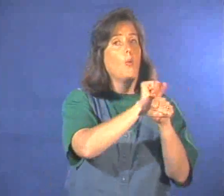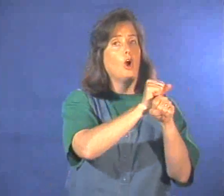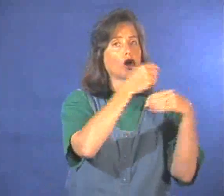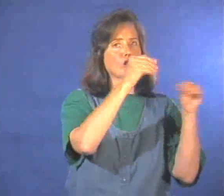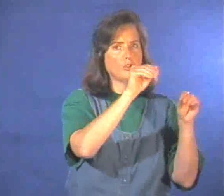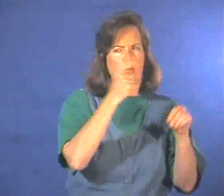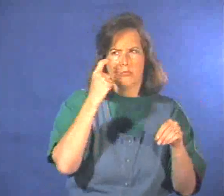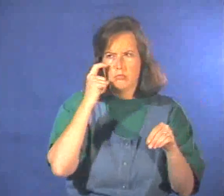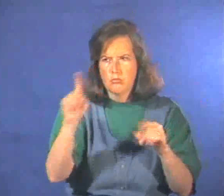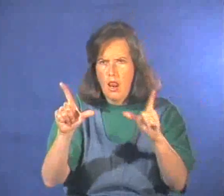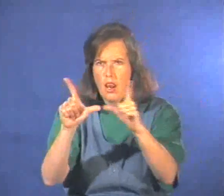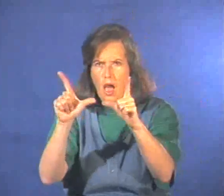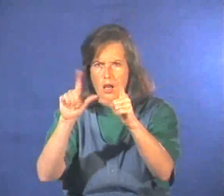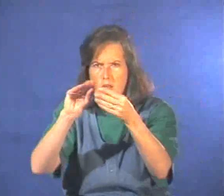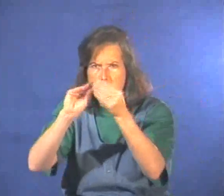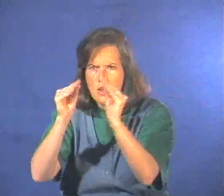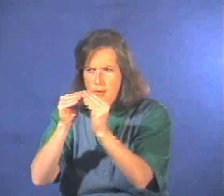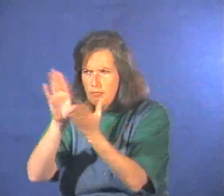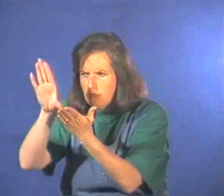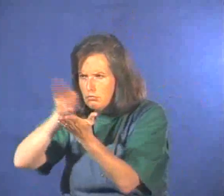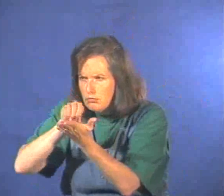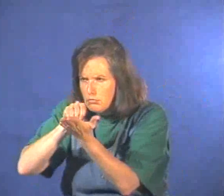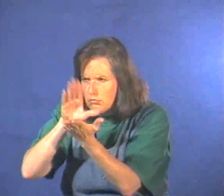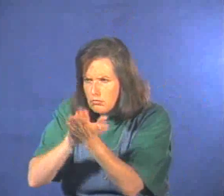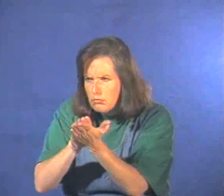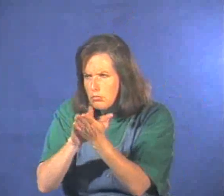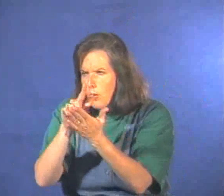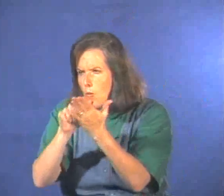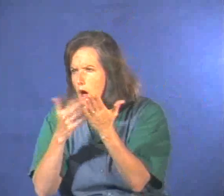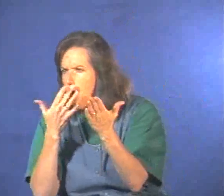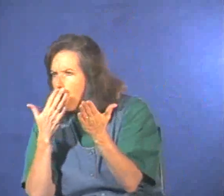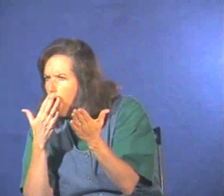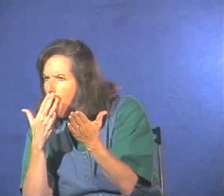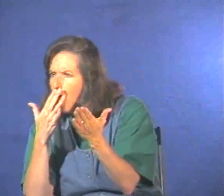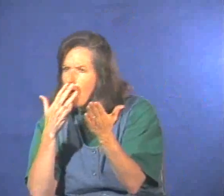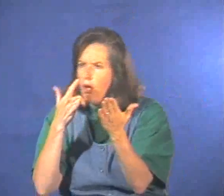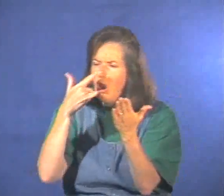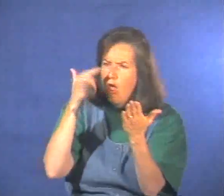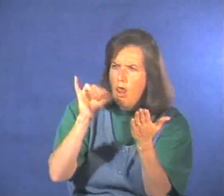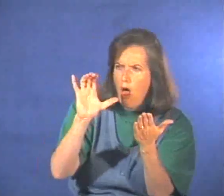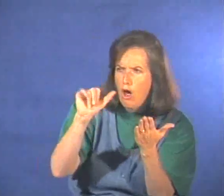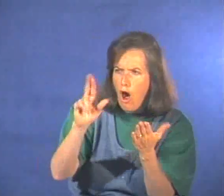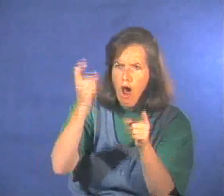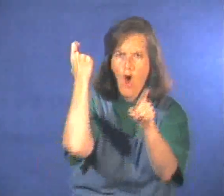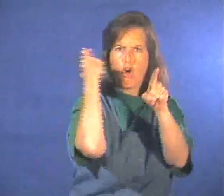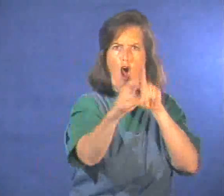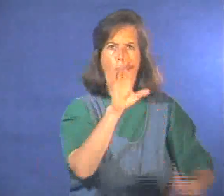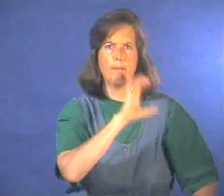The sales girl copies the car's license plate, a description of the car, and